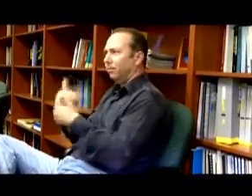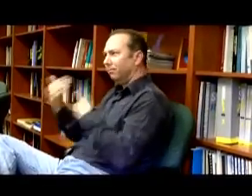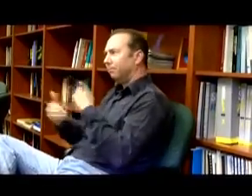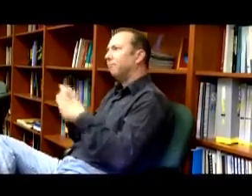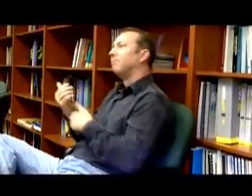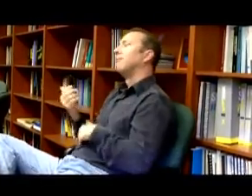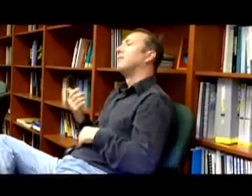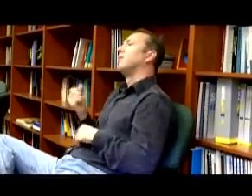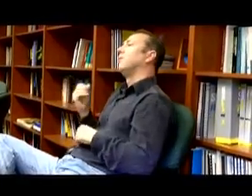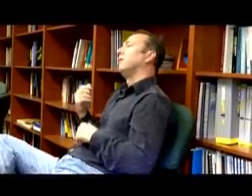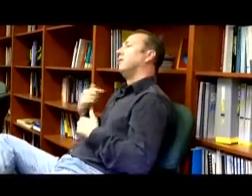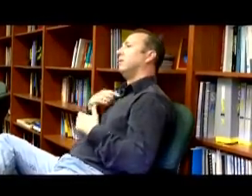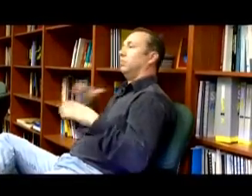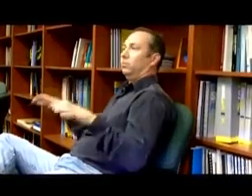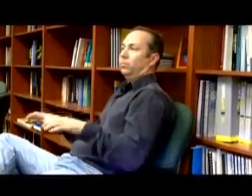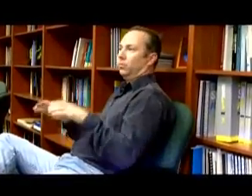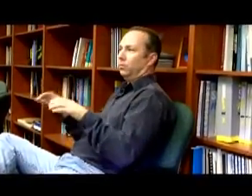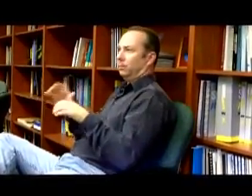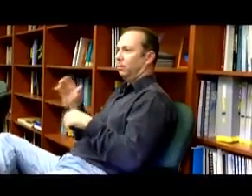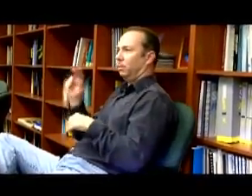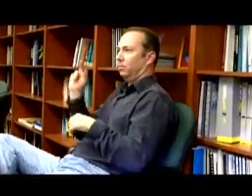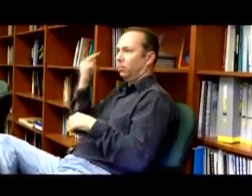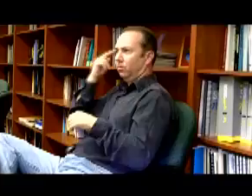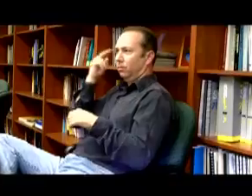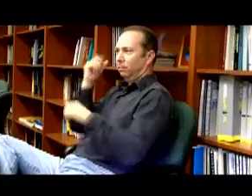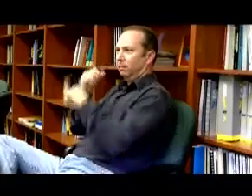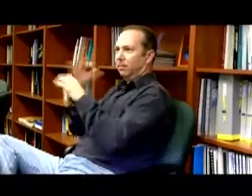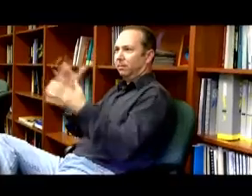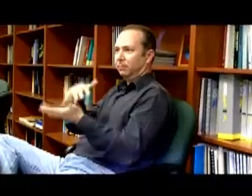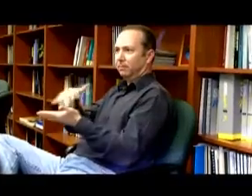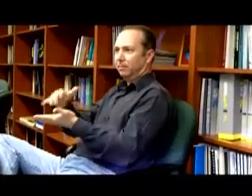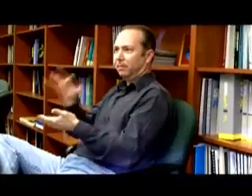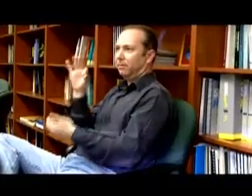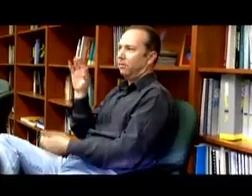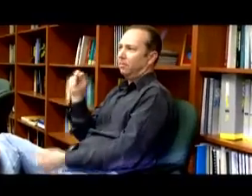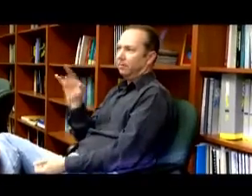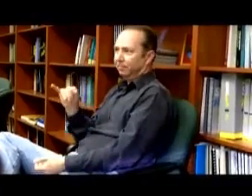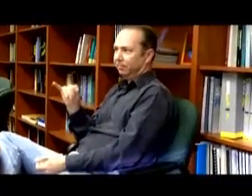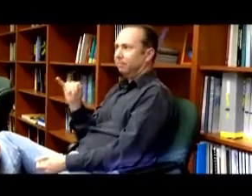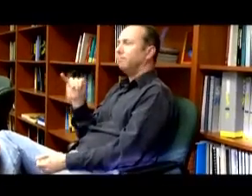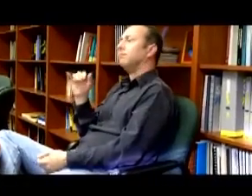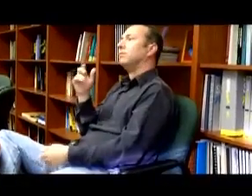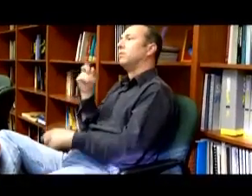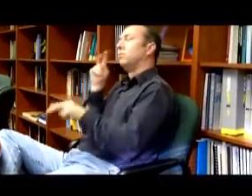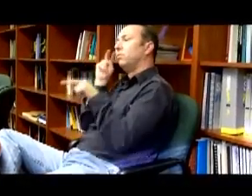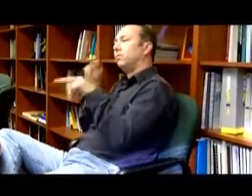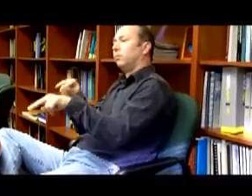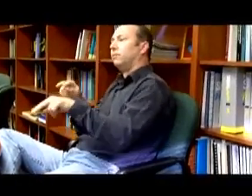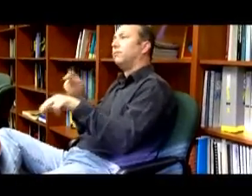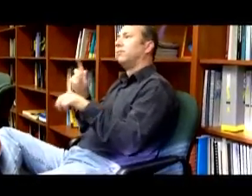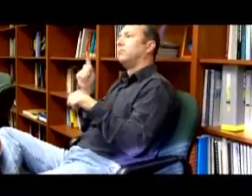people process this type of information? And so we did a neuroimaging study using fMRI